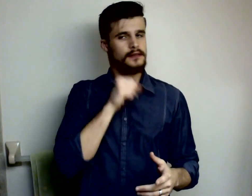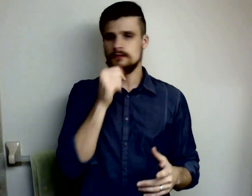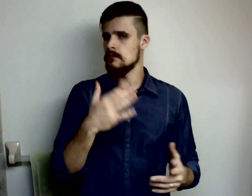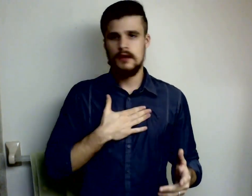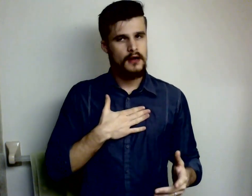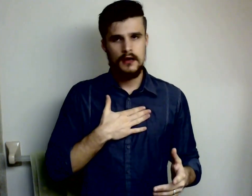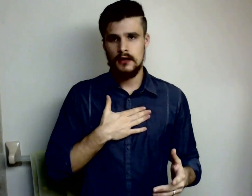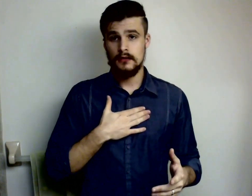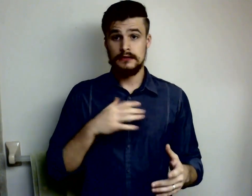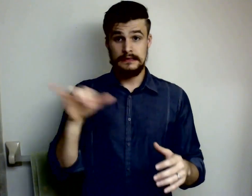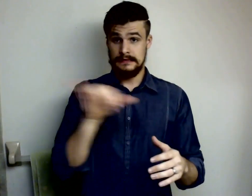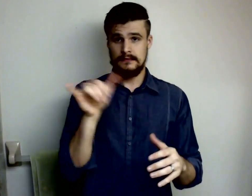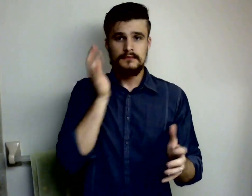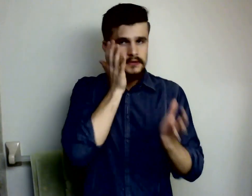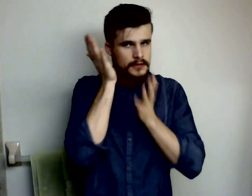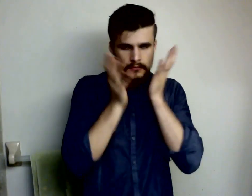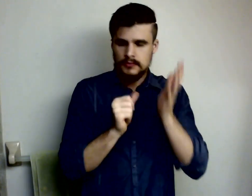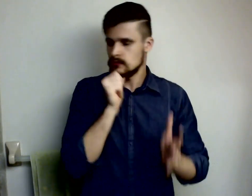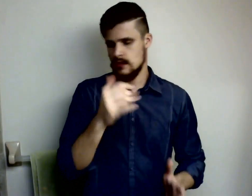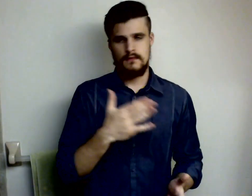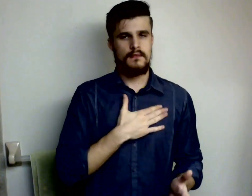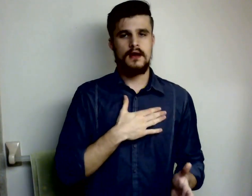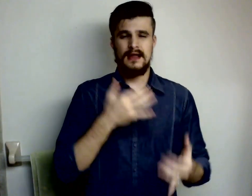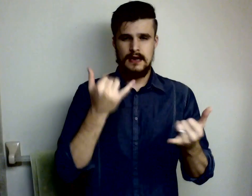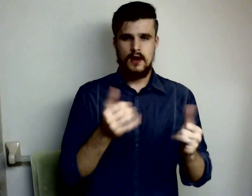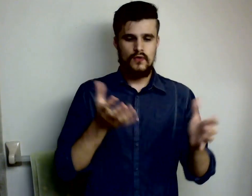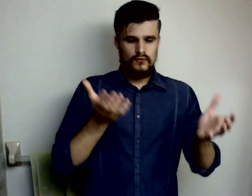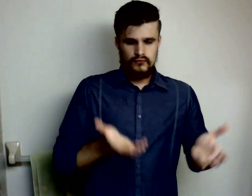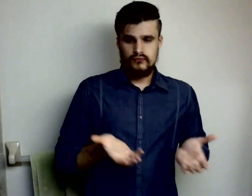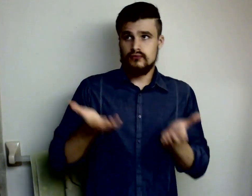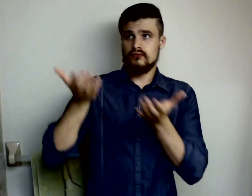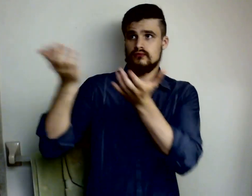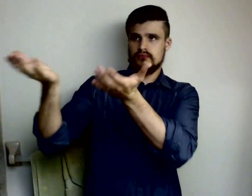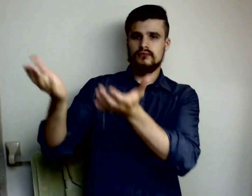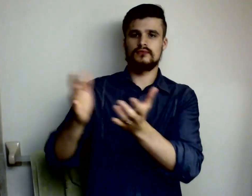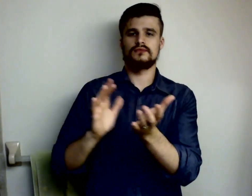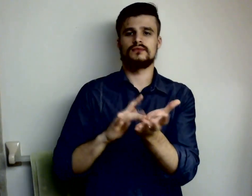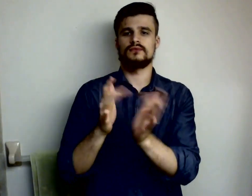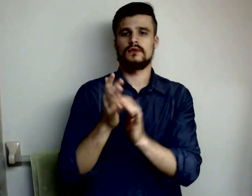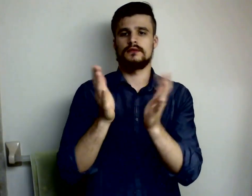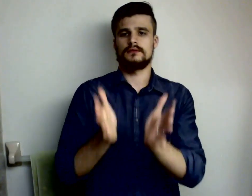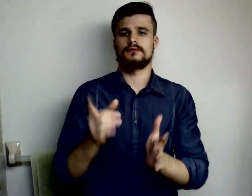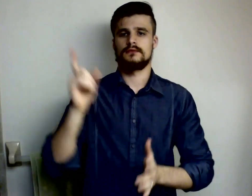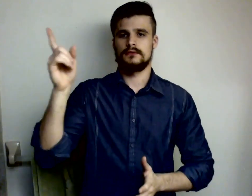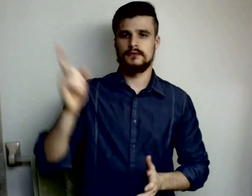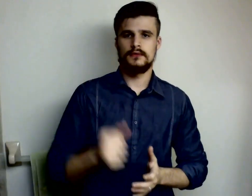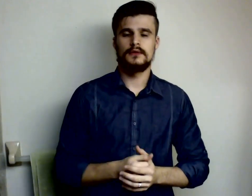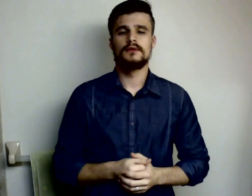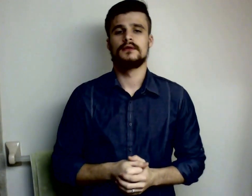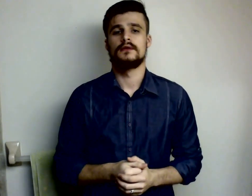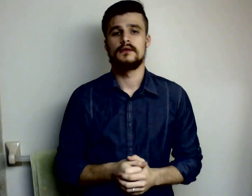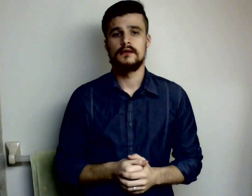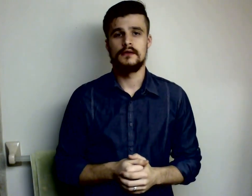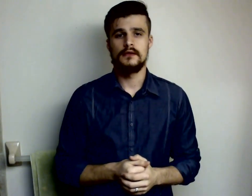now belong to christ may i ask you my friend do you still feel shame